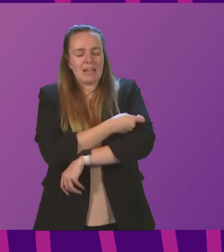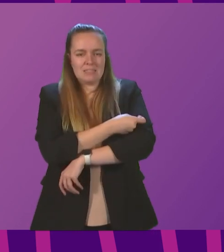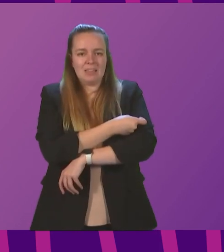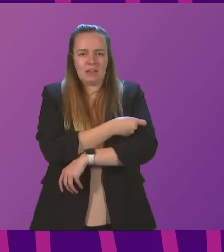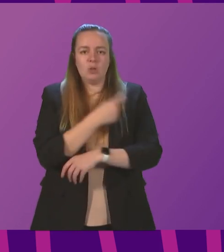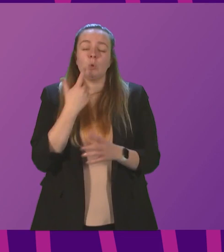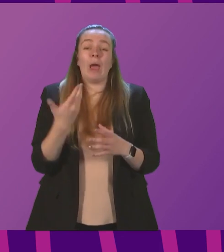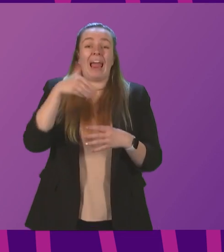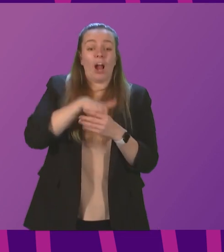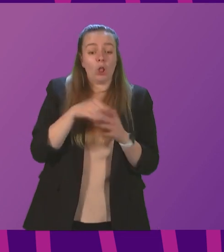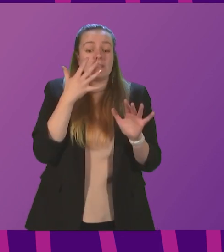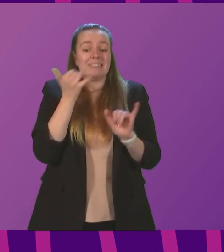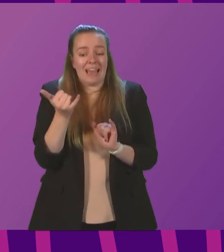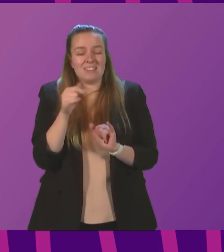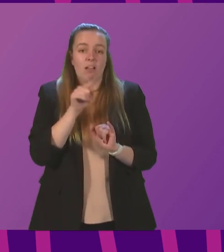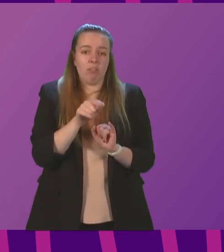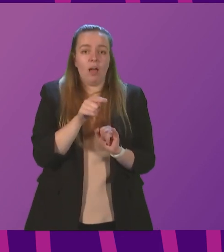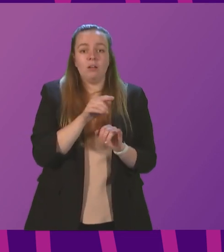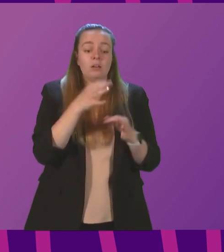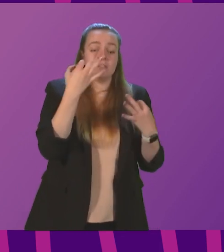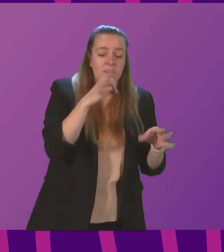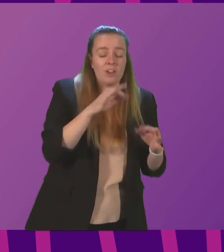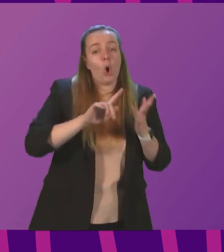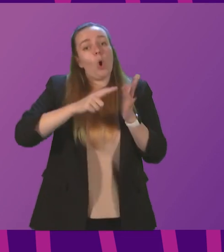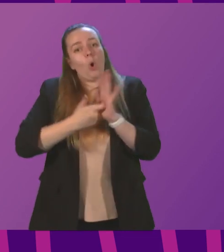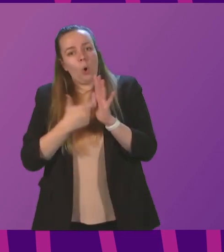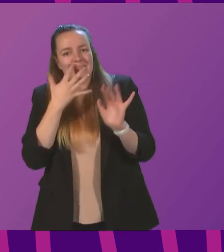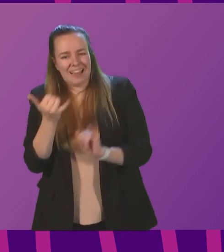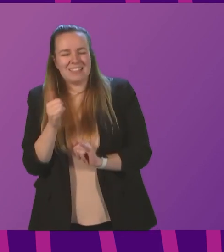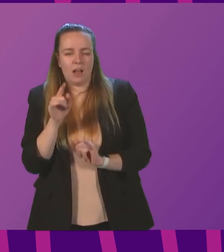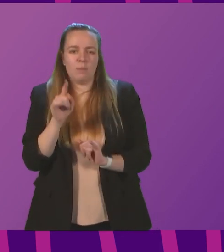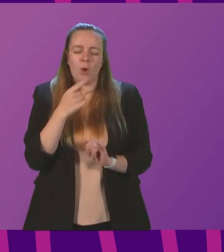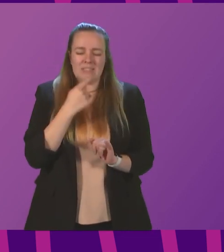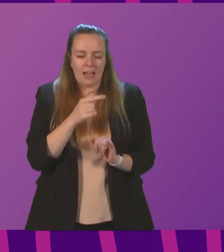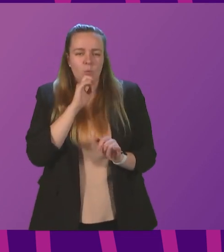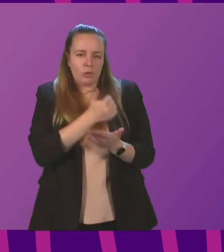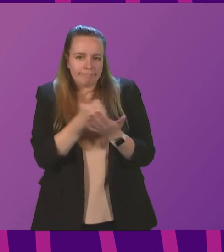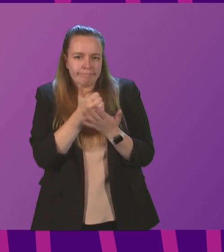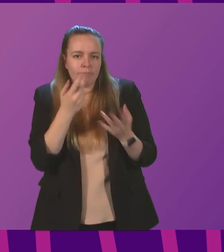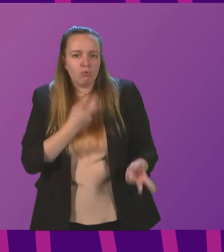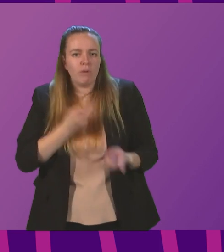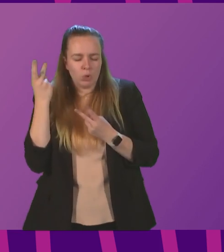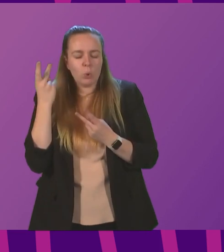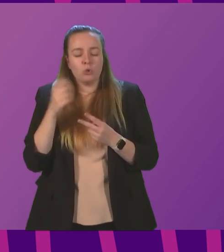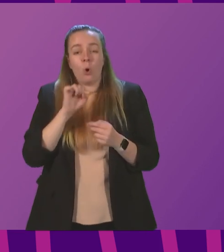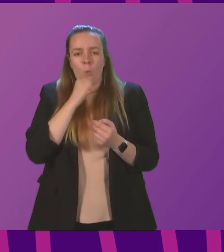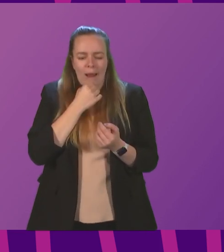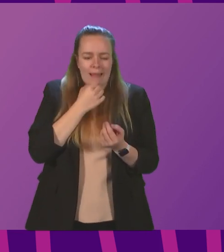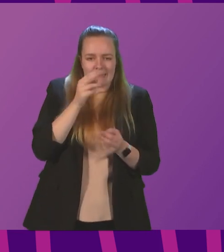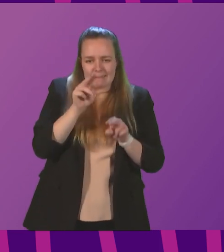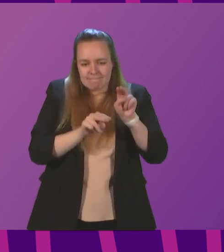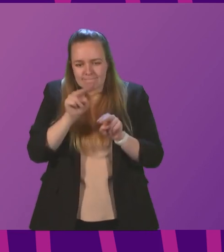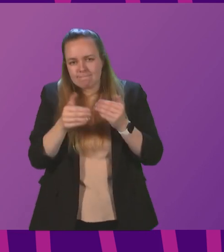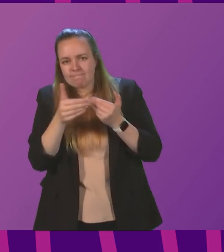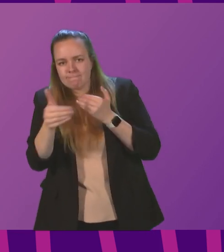to include testing as an alternative to proof of vaccination, but we indicated that this would be kept under review. So we will be assessing in the coming